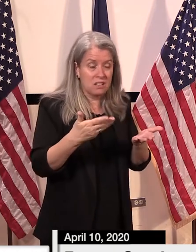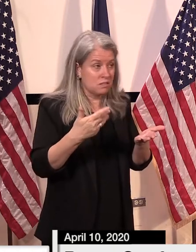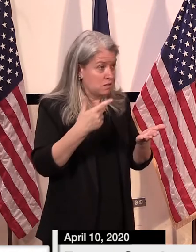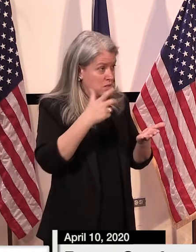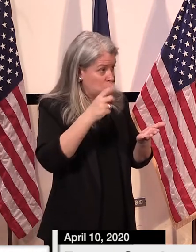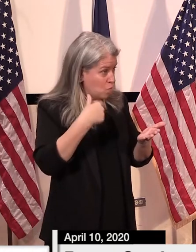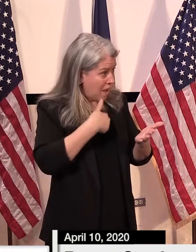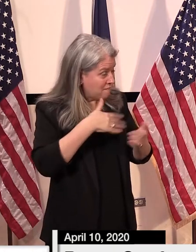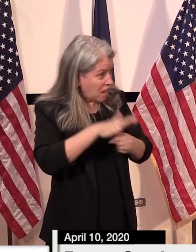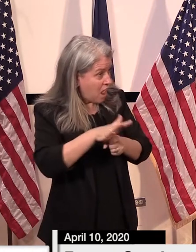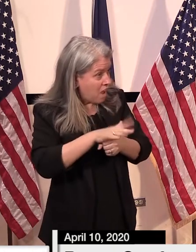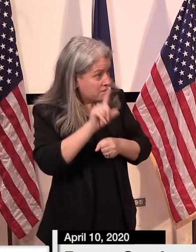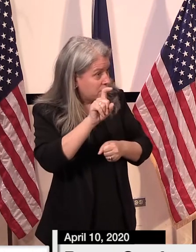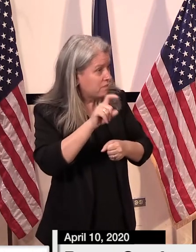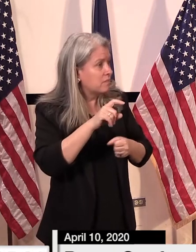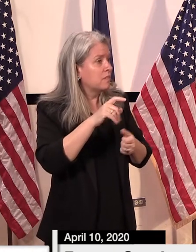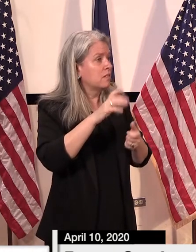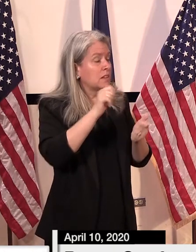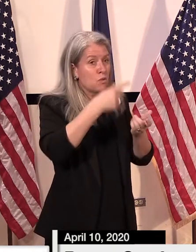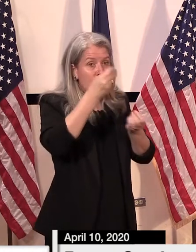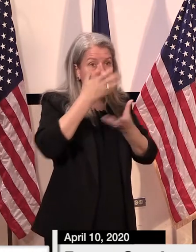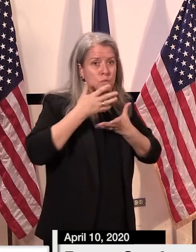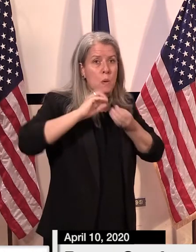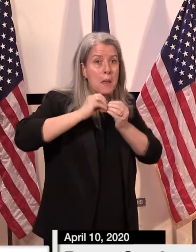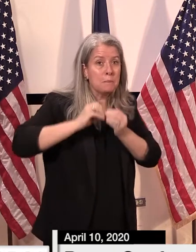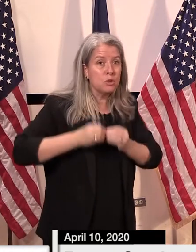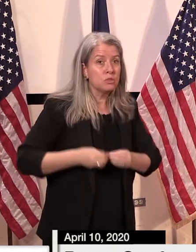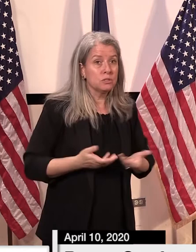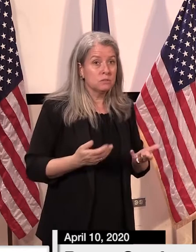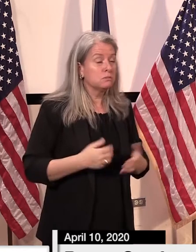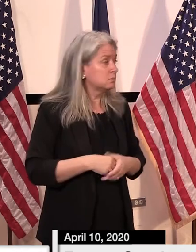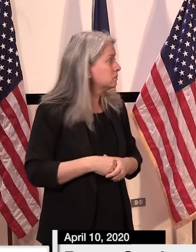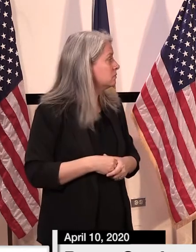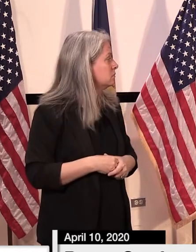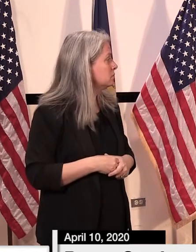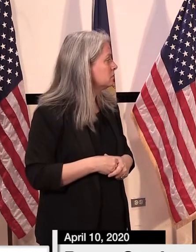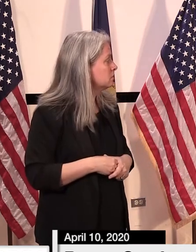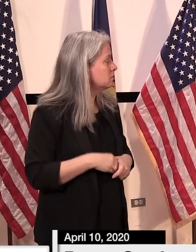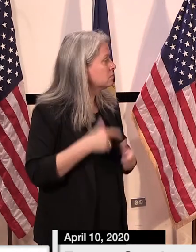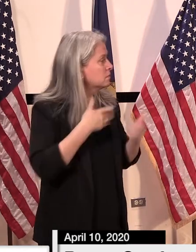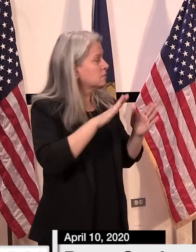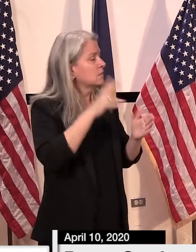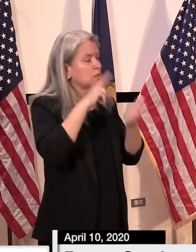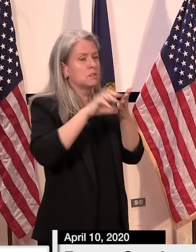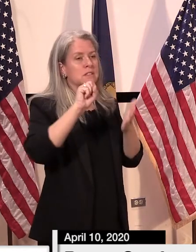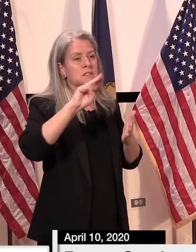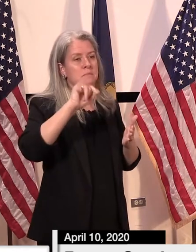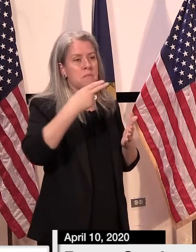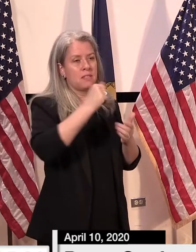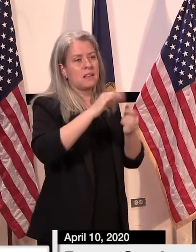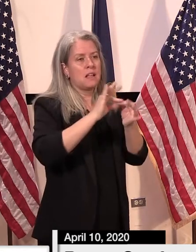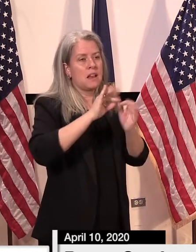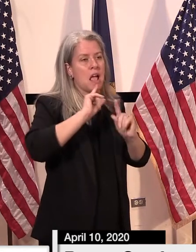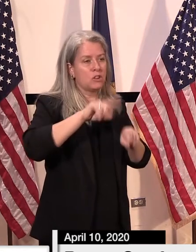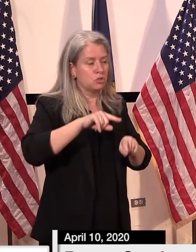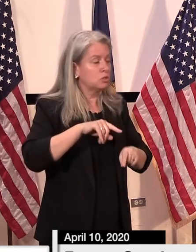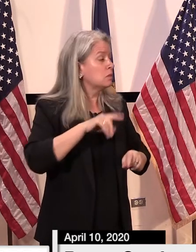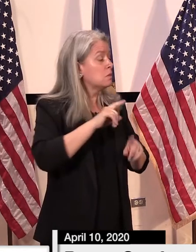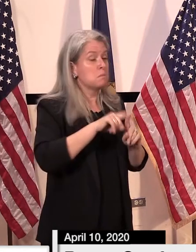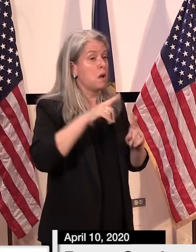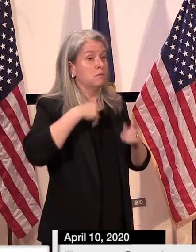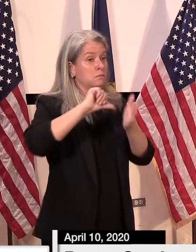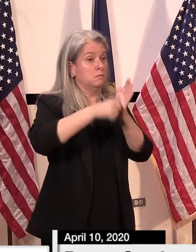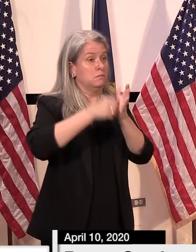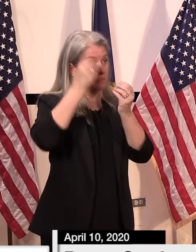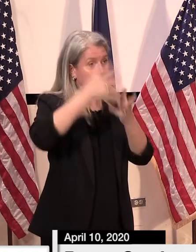um are you planning to release any of that data in the coming weeks i'll let secretary smith answer that but i i can say